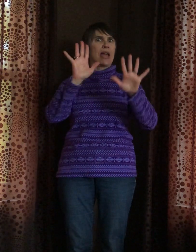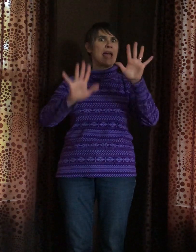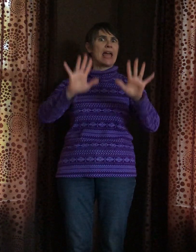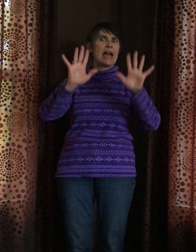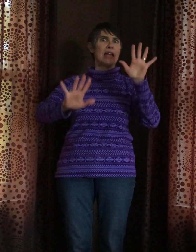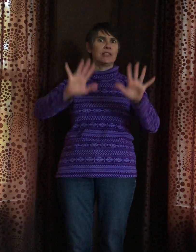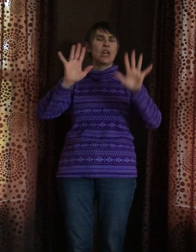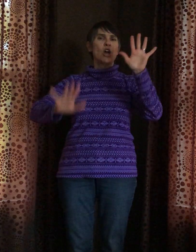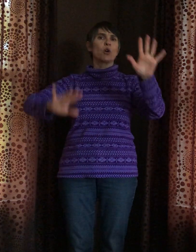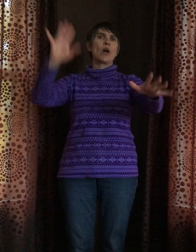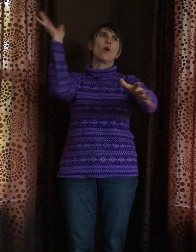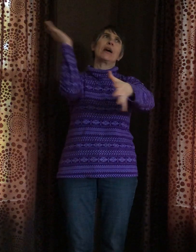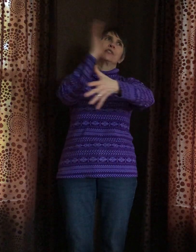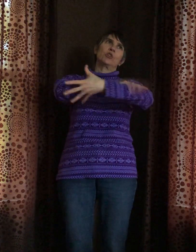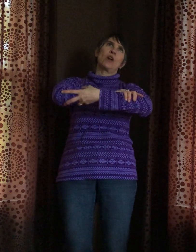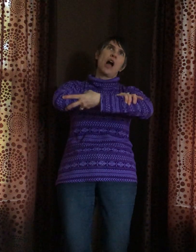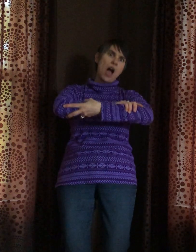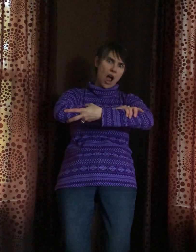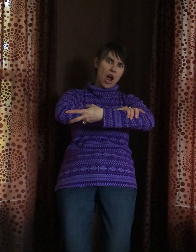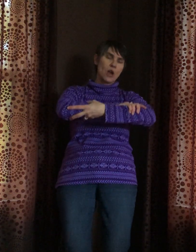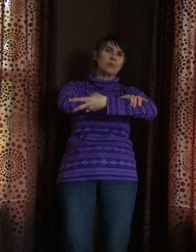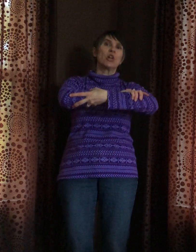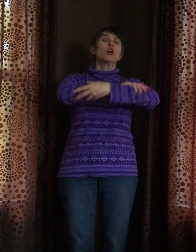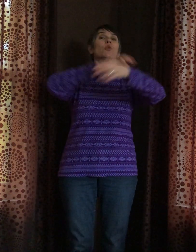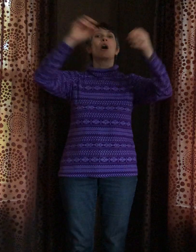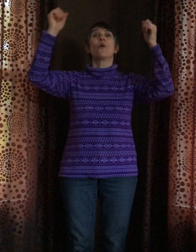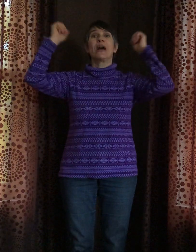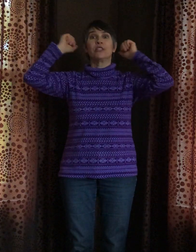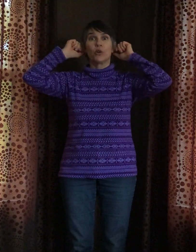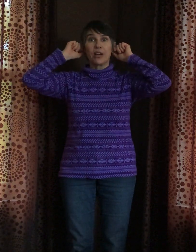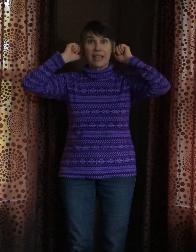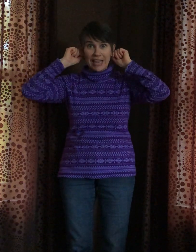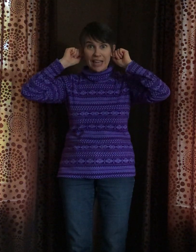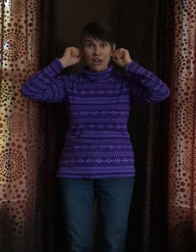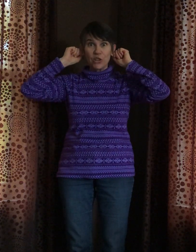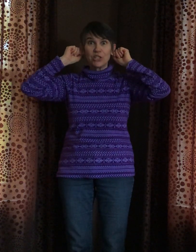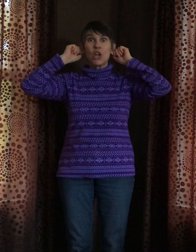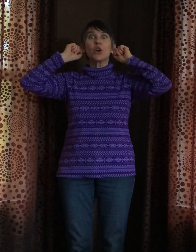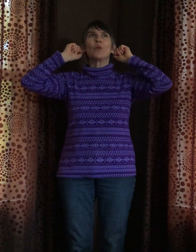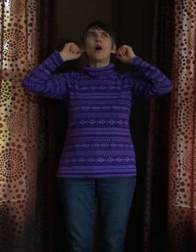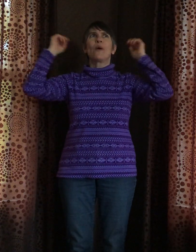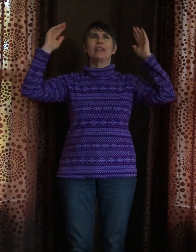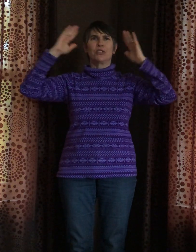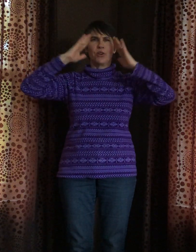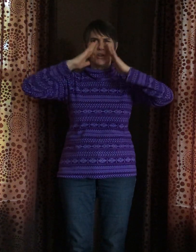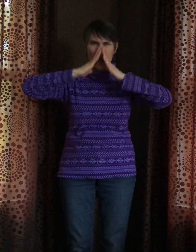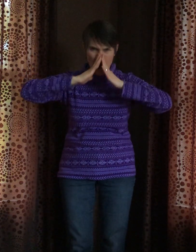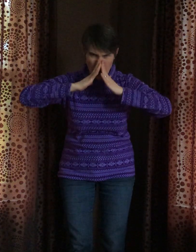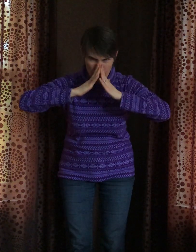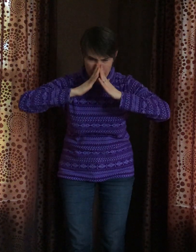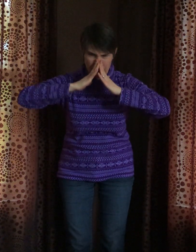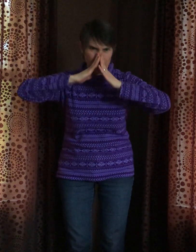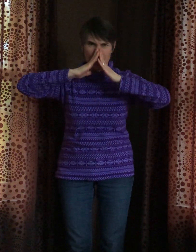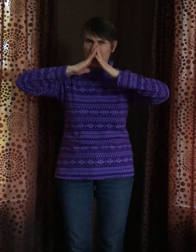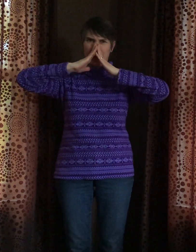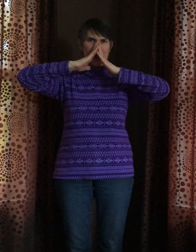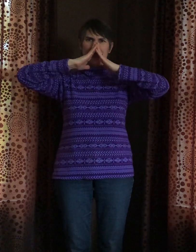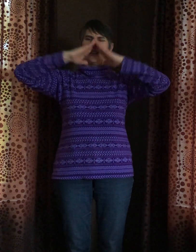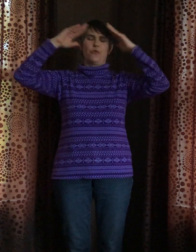hands grow as your arms grow as your ears grow as your nose grows as the